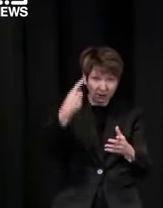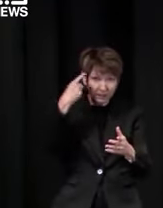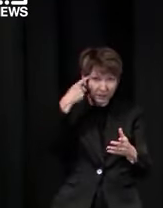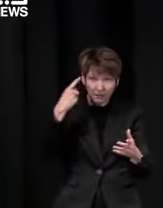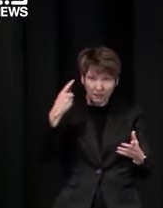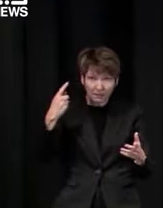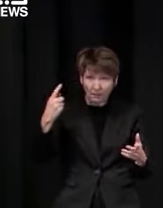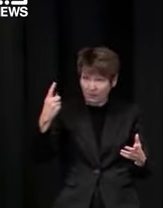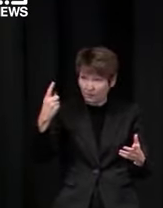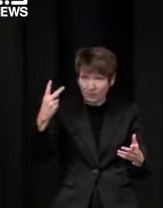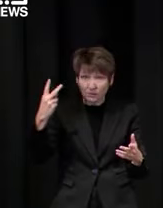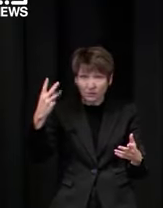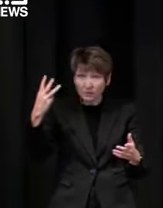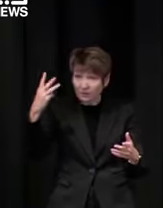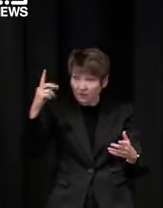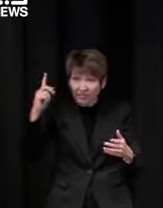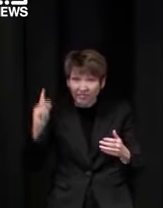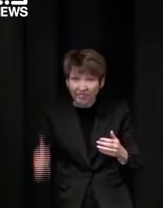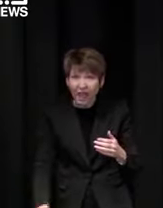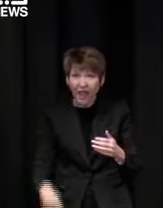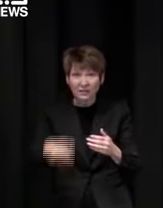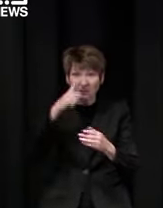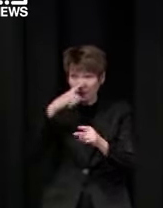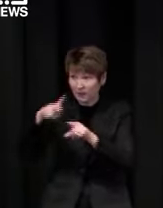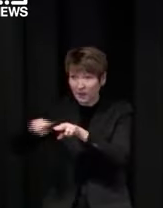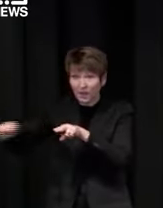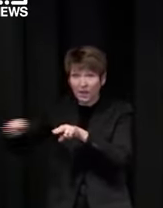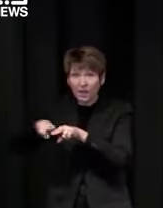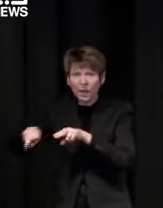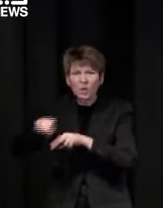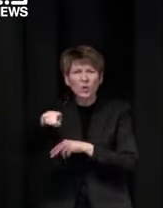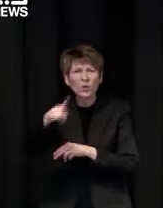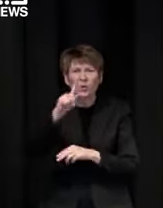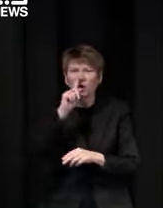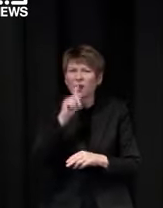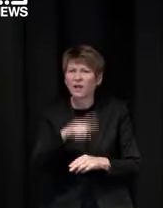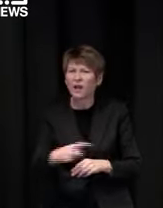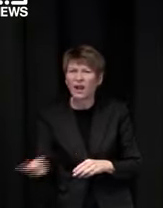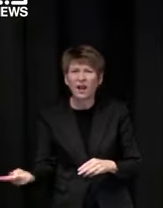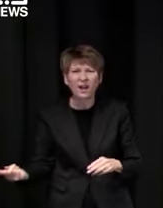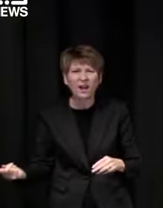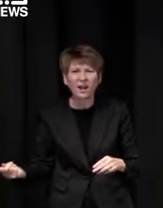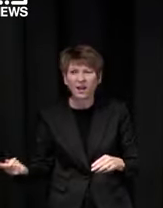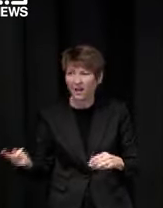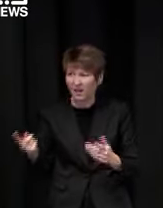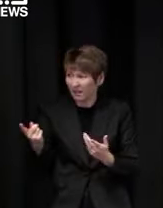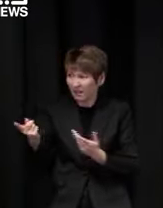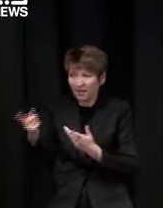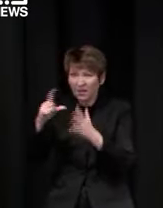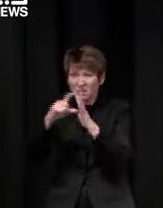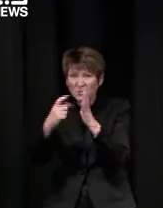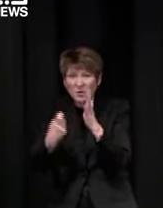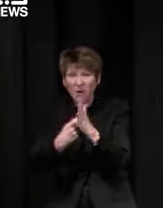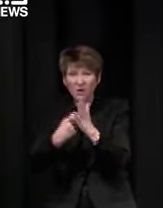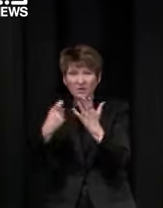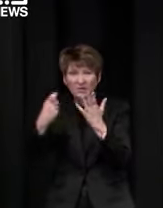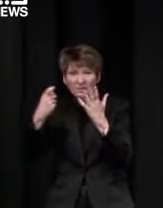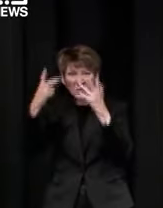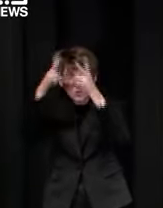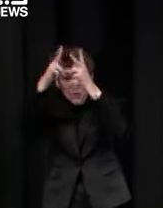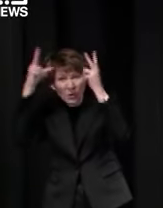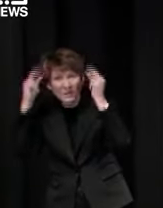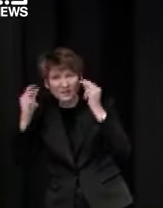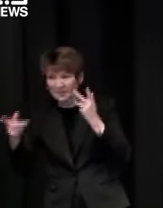can't flex up to that and maintain that for weeks and months like that's incredibly difficult because the staff you've got